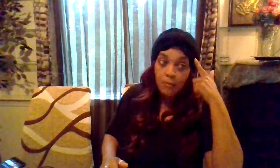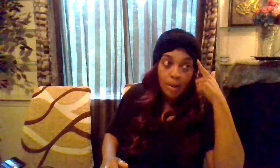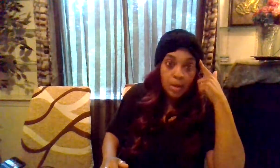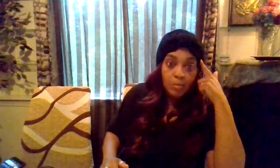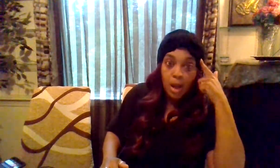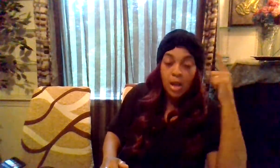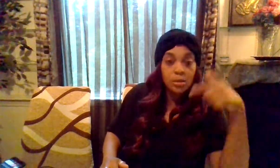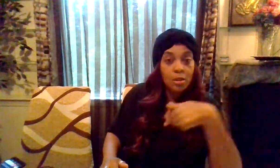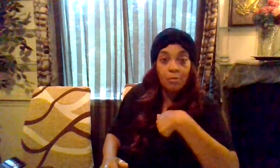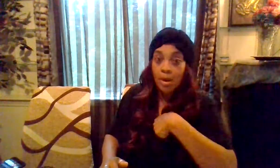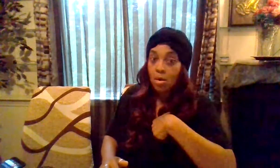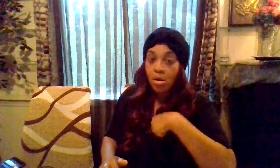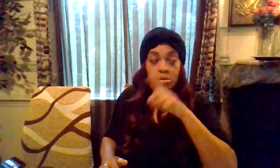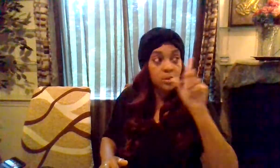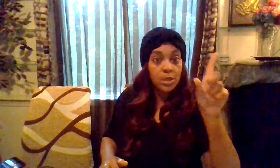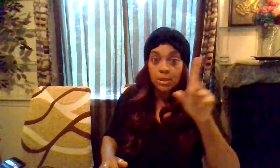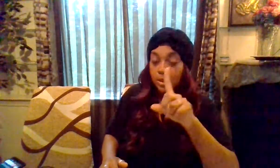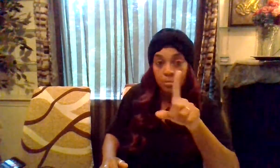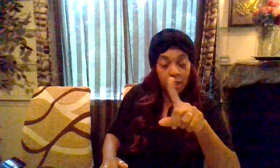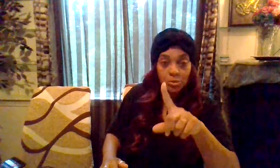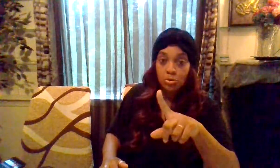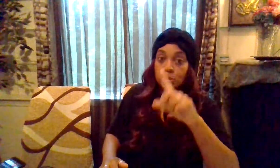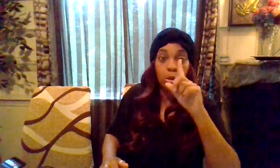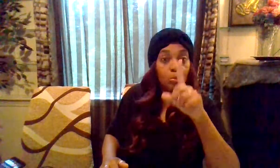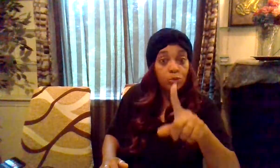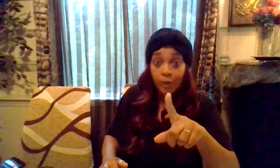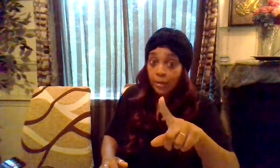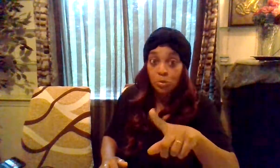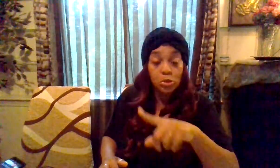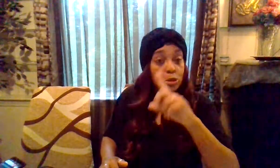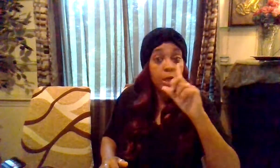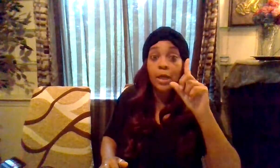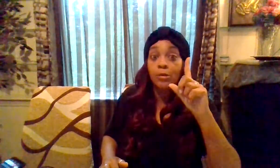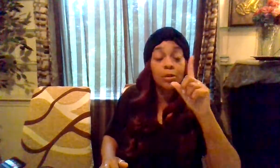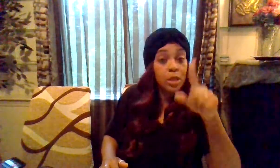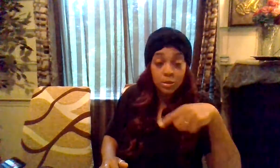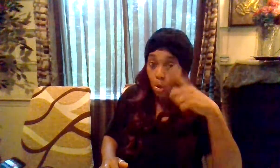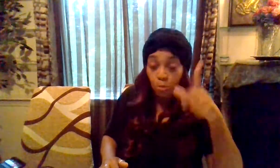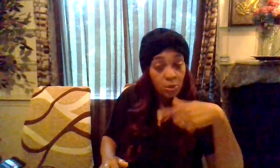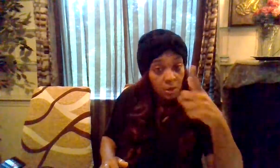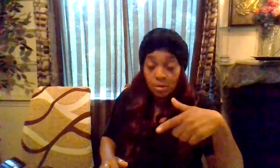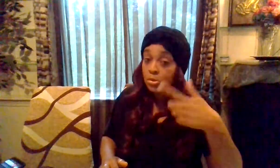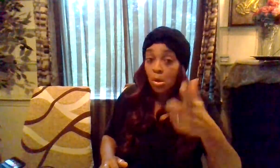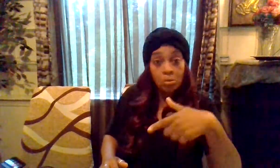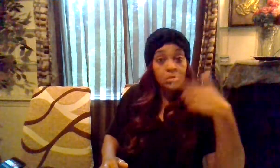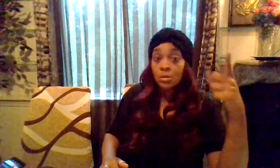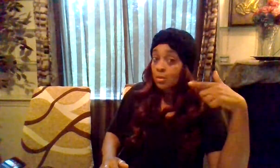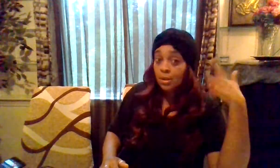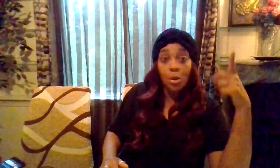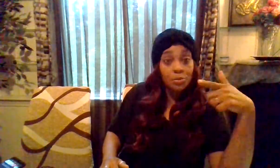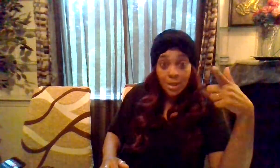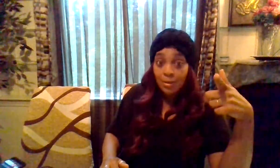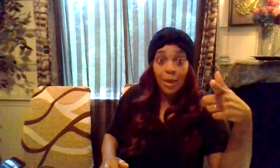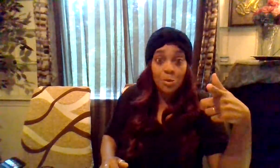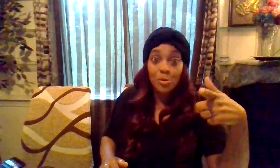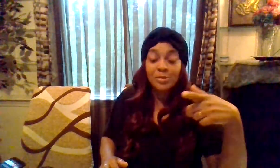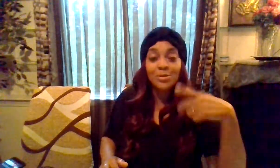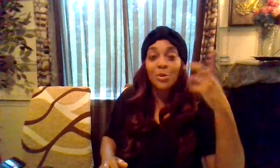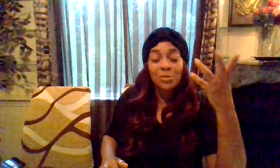everybody mind and everybody heart is not shaped like yours it don't move like yours it don't you know it don't think like yours you know